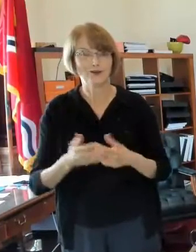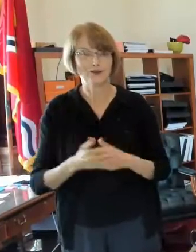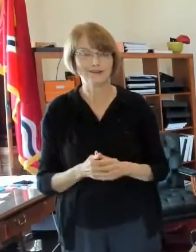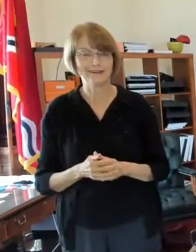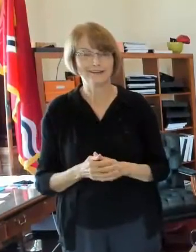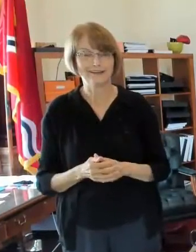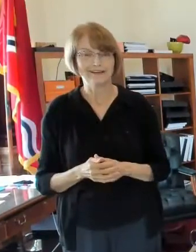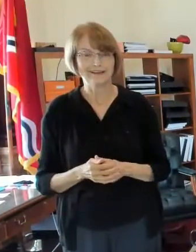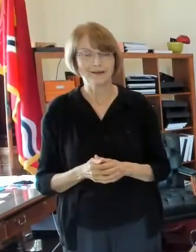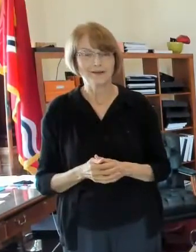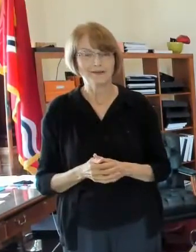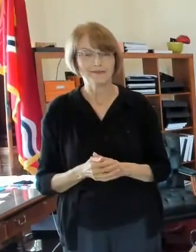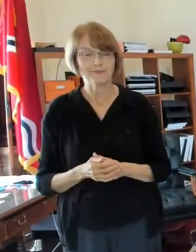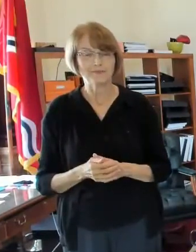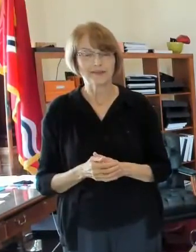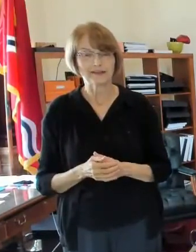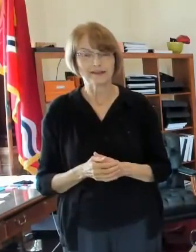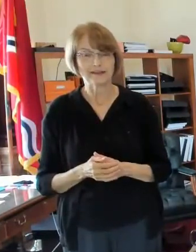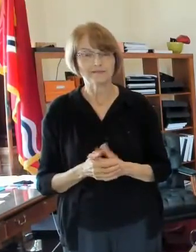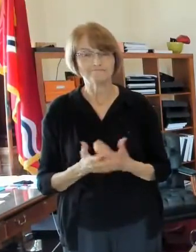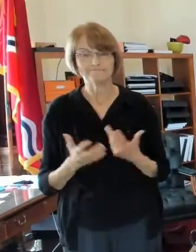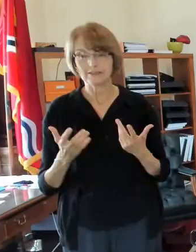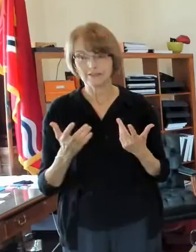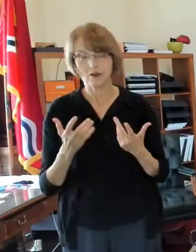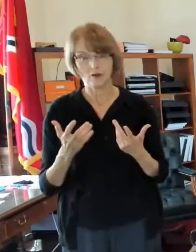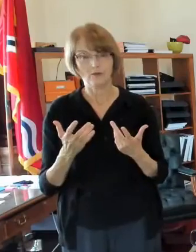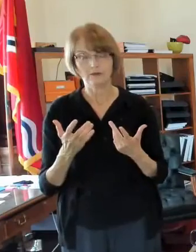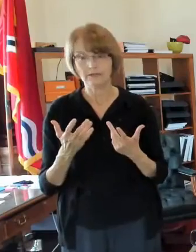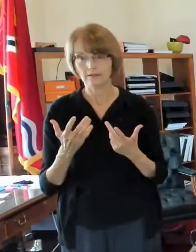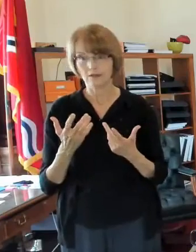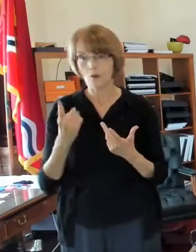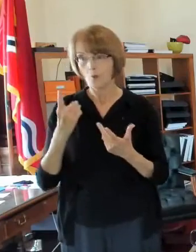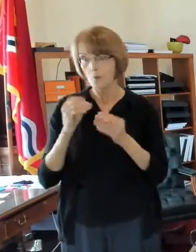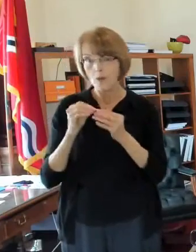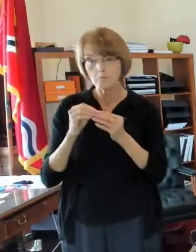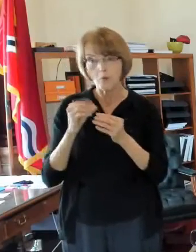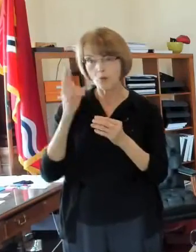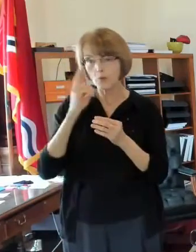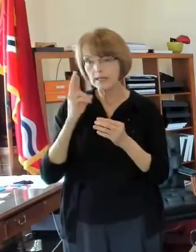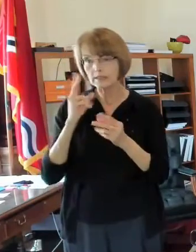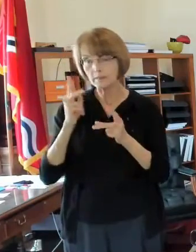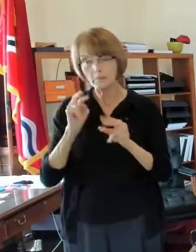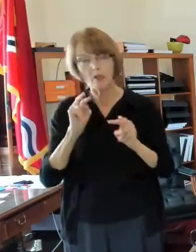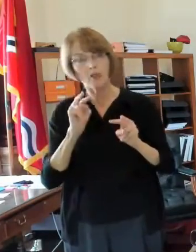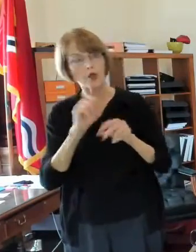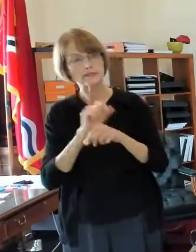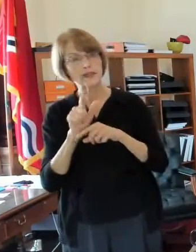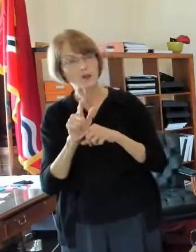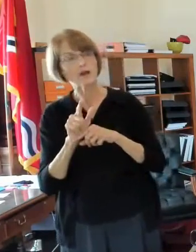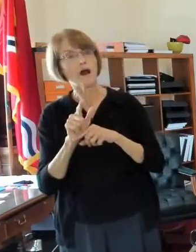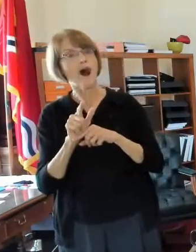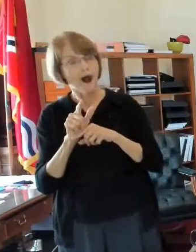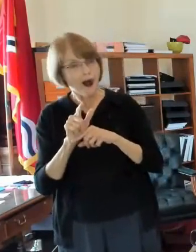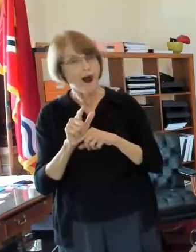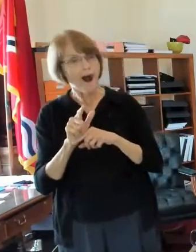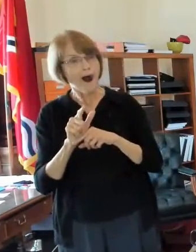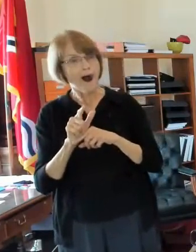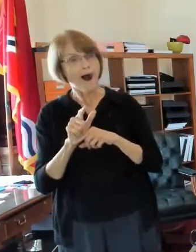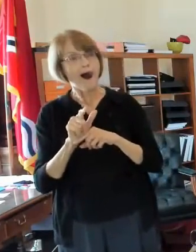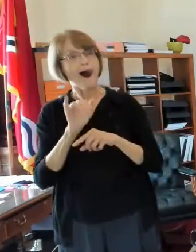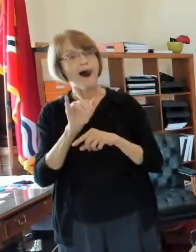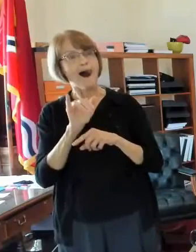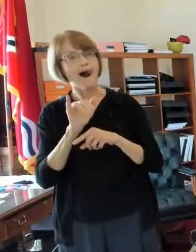is um just another asset another reason for people to want to uh come together